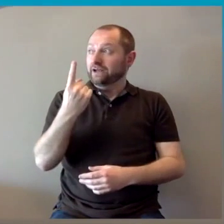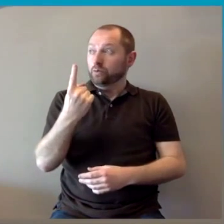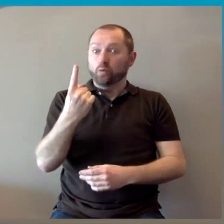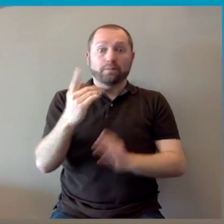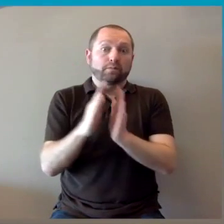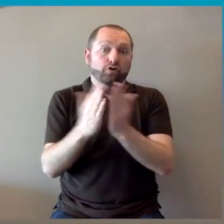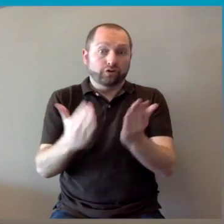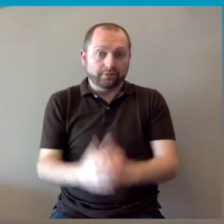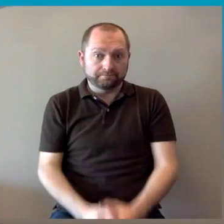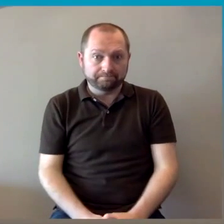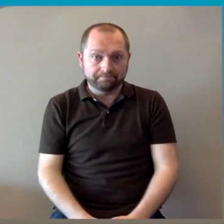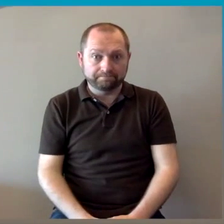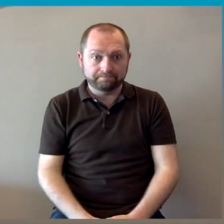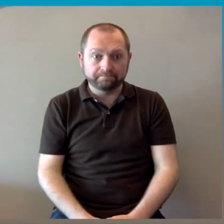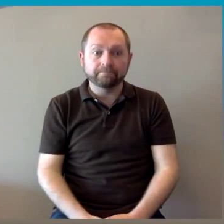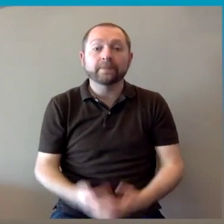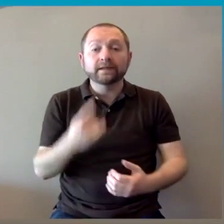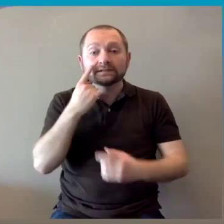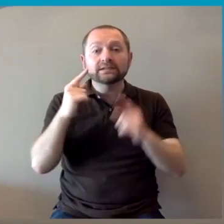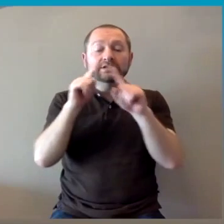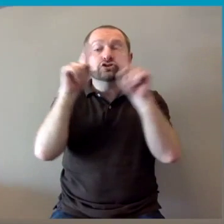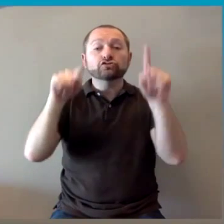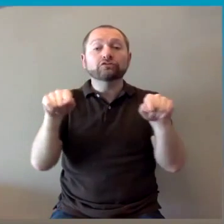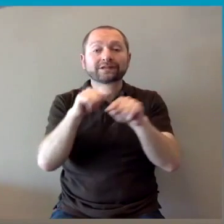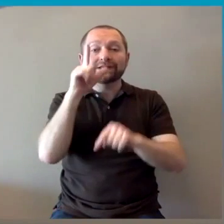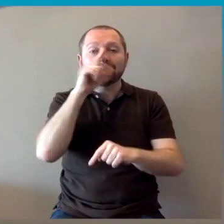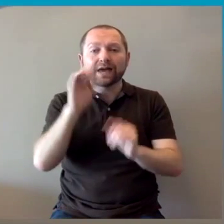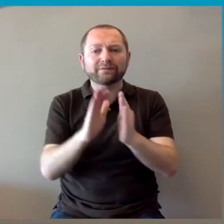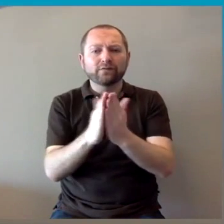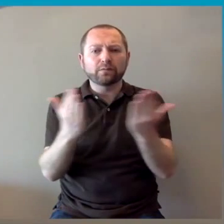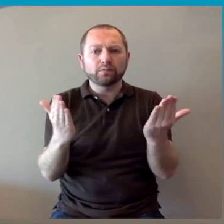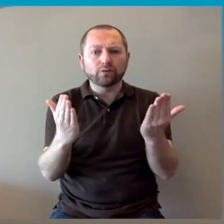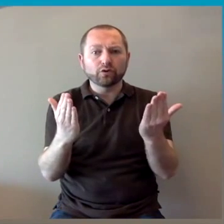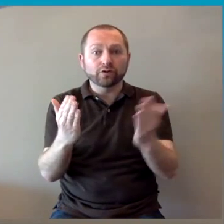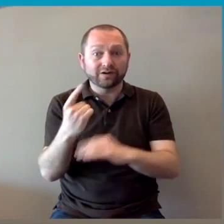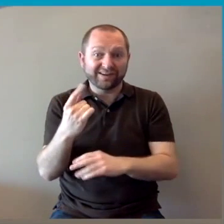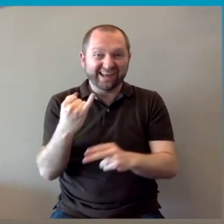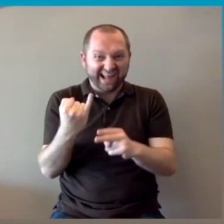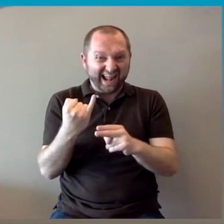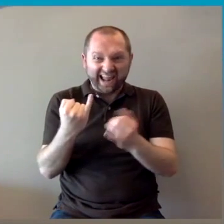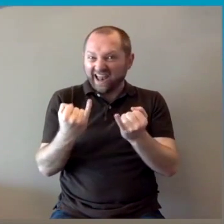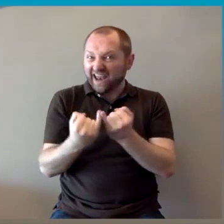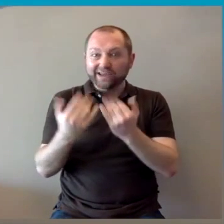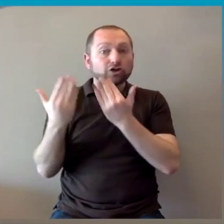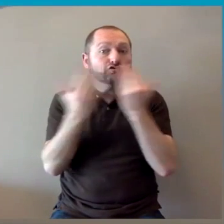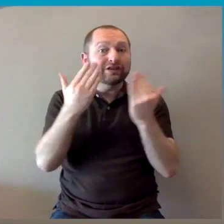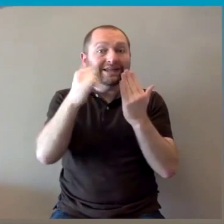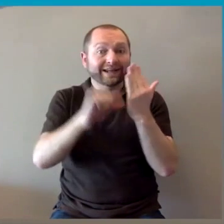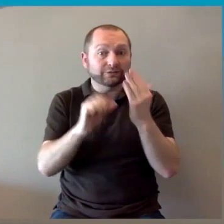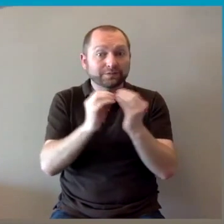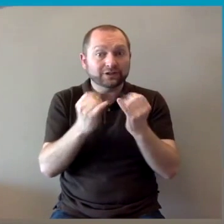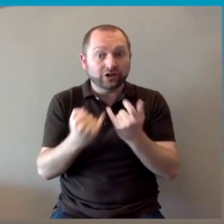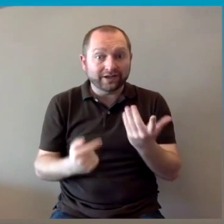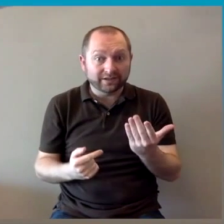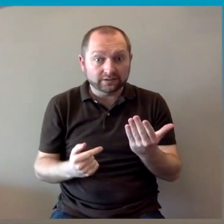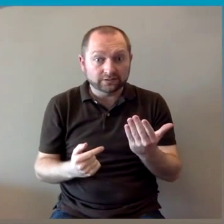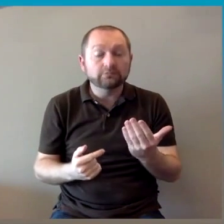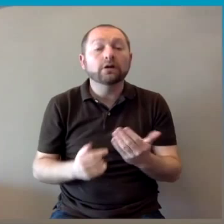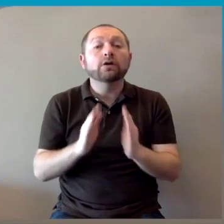So on the screen at the minute is an example of a book as it might appear on your reading list. So you can see that the title of the book